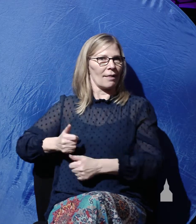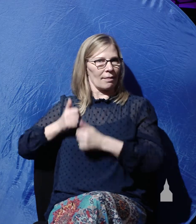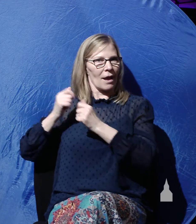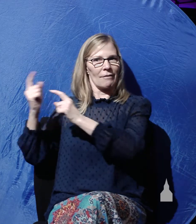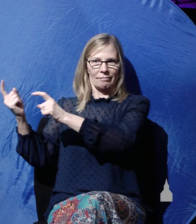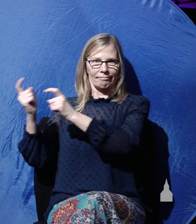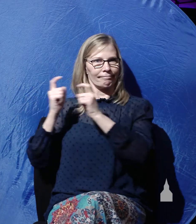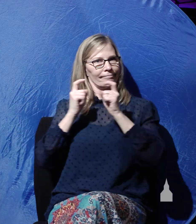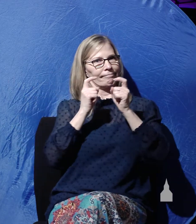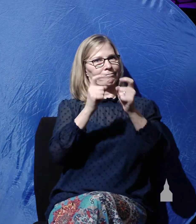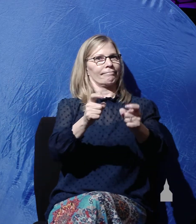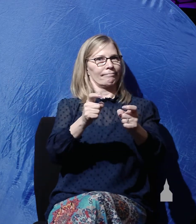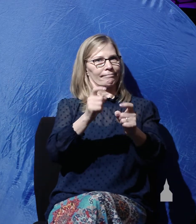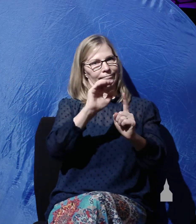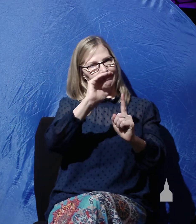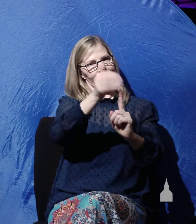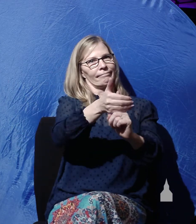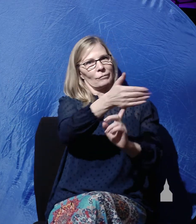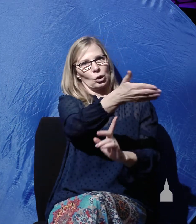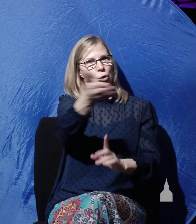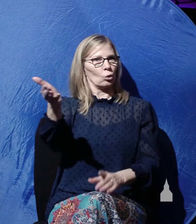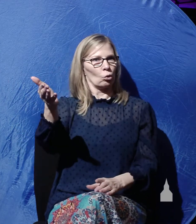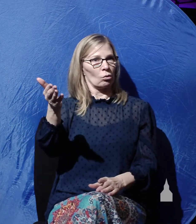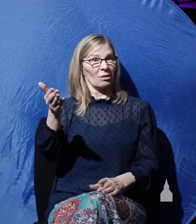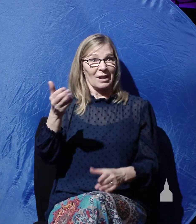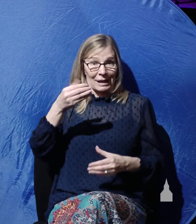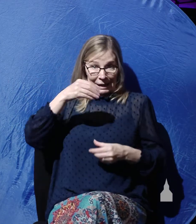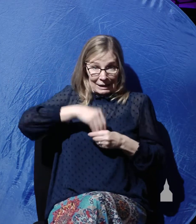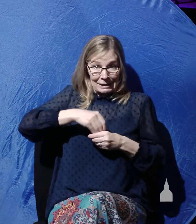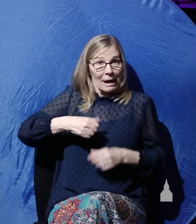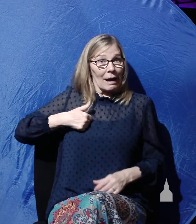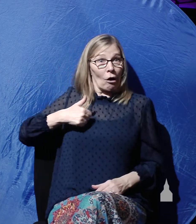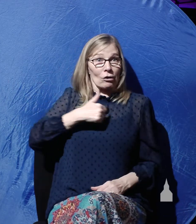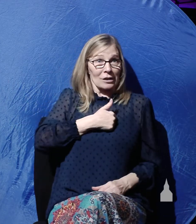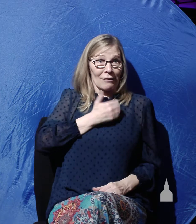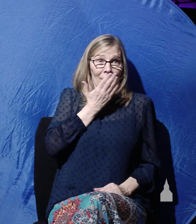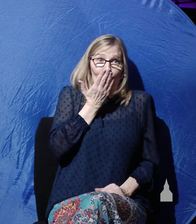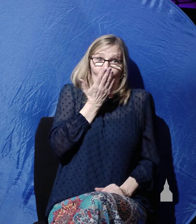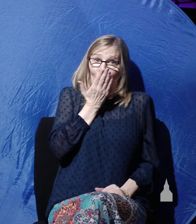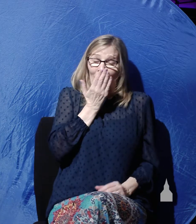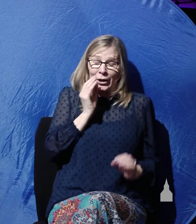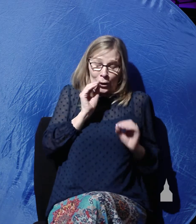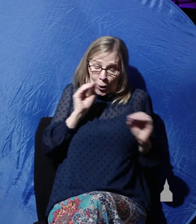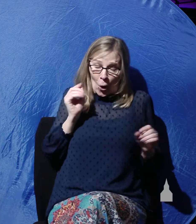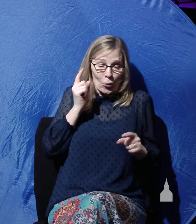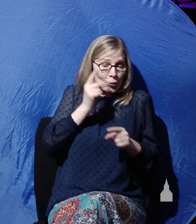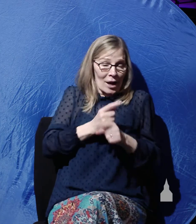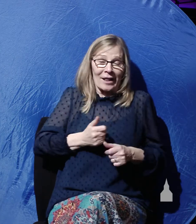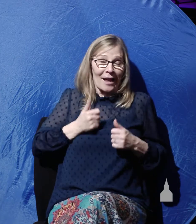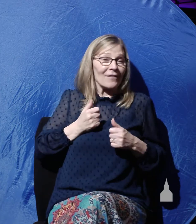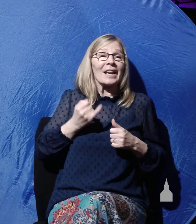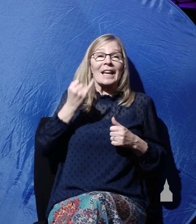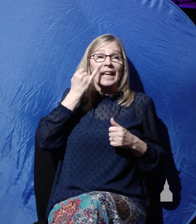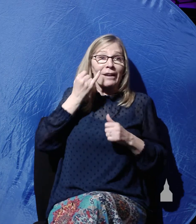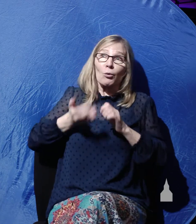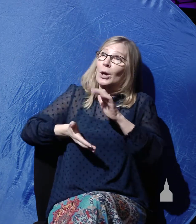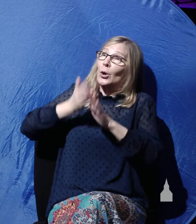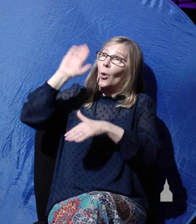when you believe in him. We have no righteousness of our own, none at all. If we're going to go to heaven, we not only need our sins